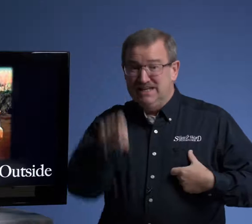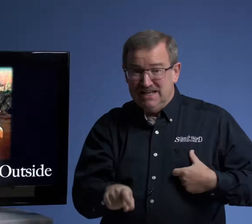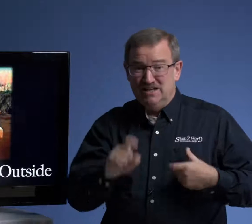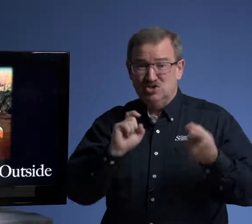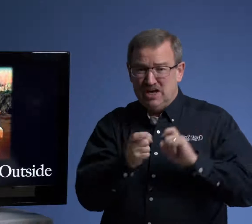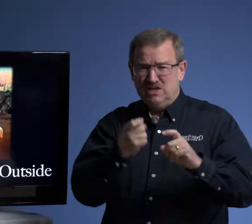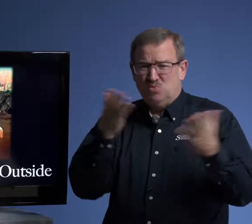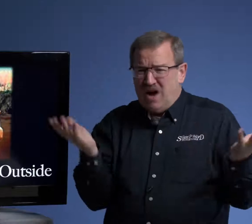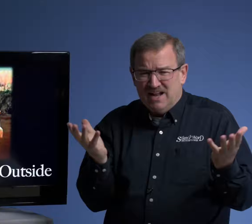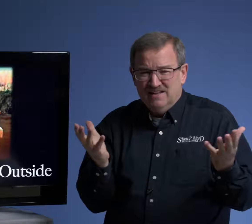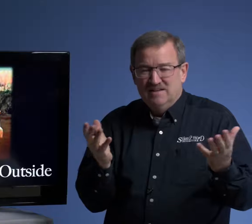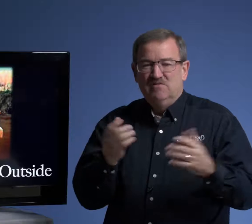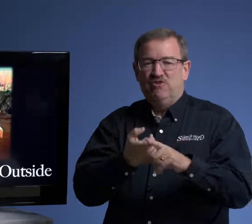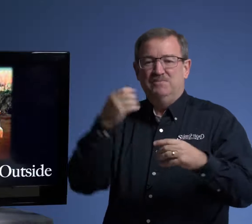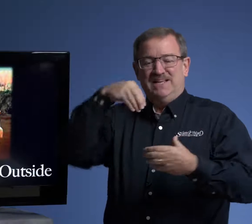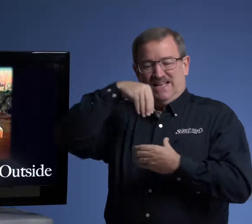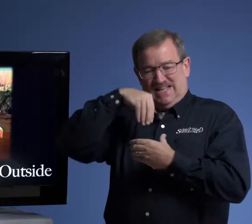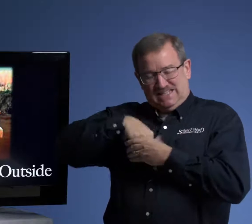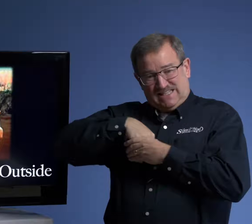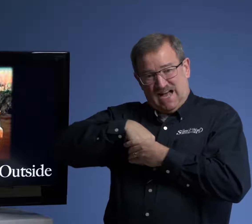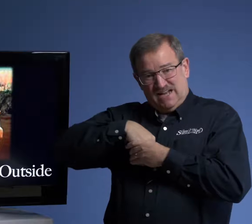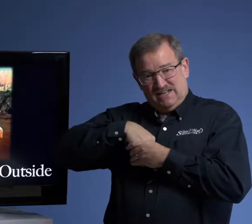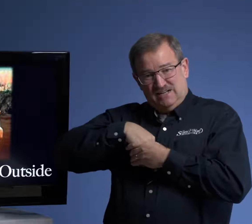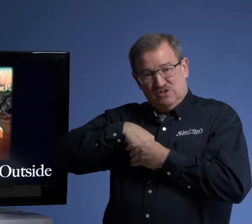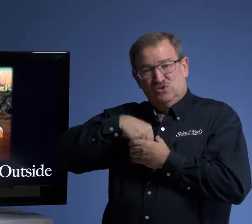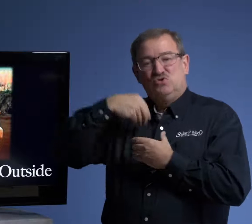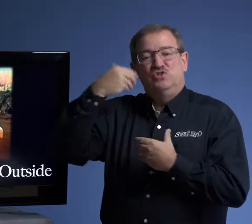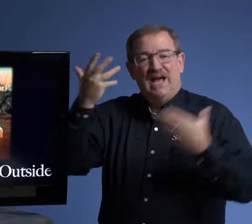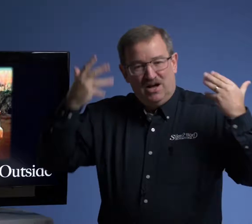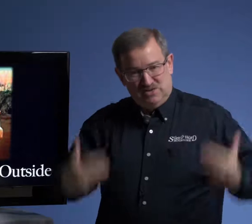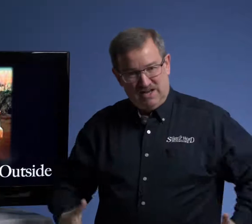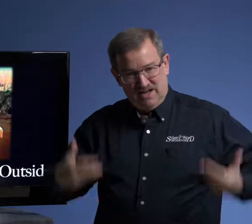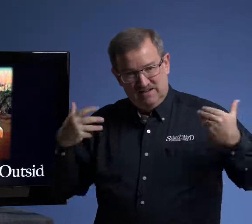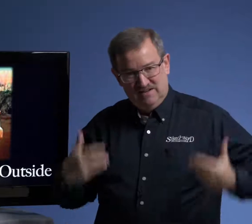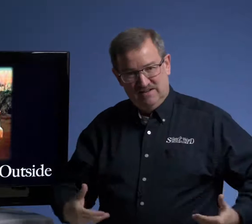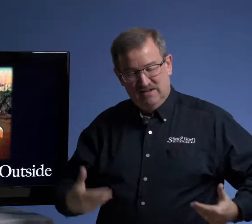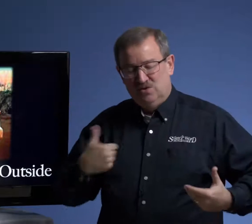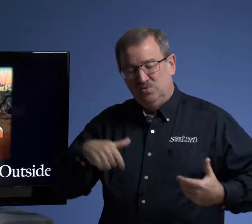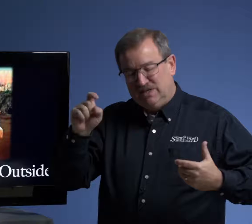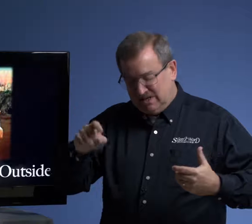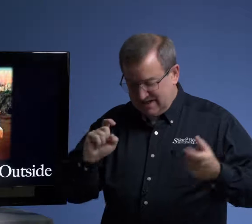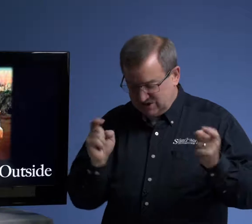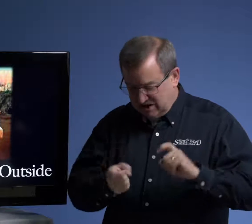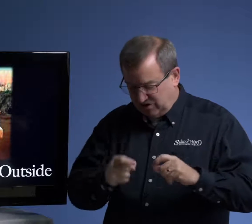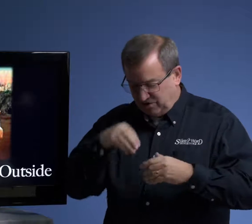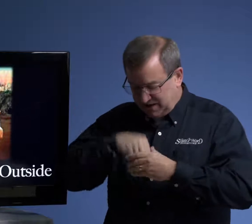need change. What? From the inside to the outside. We need that change from the